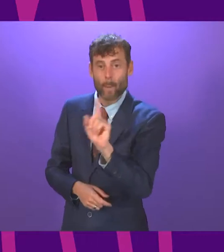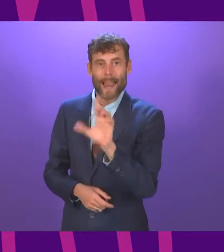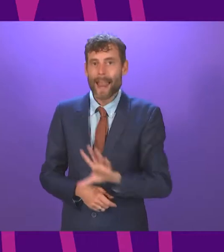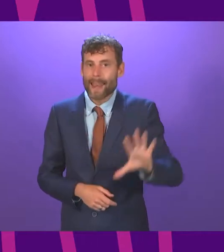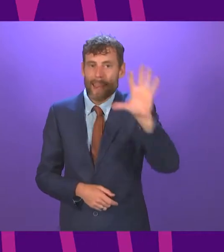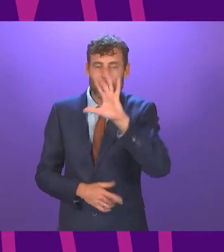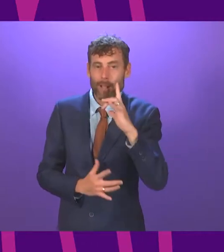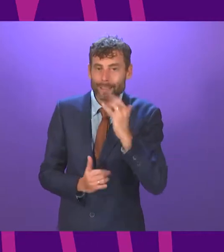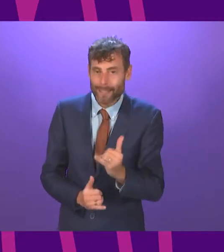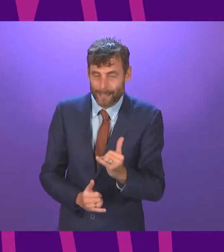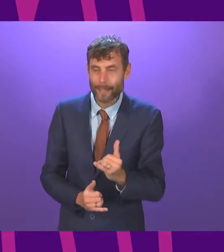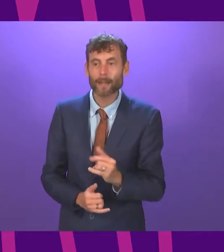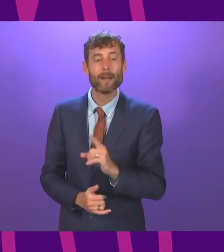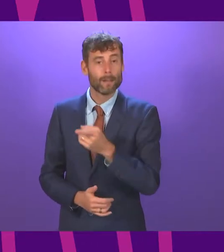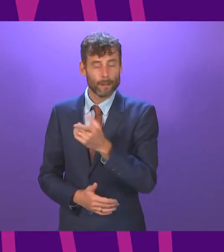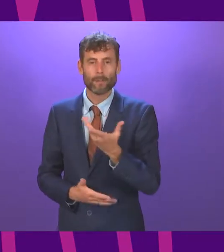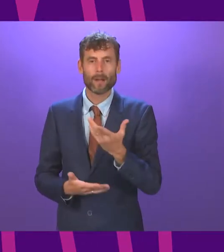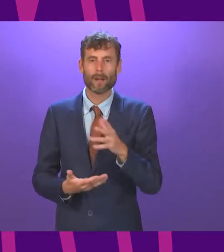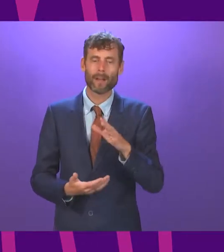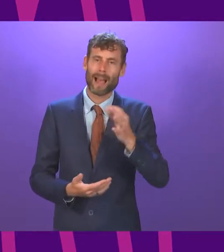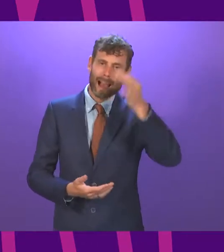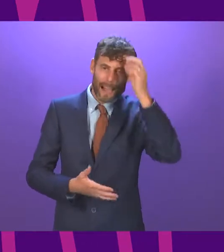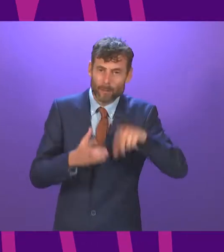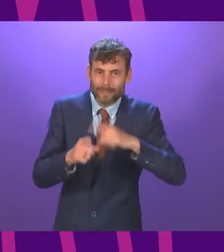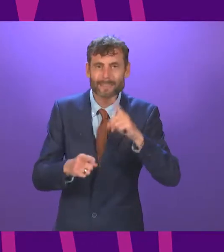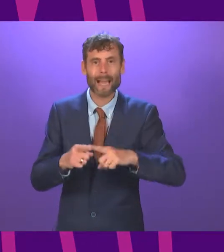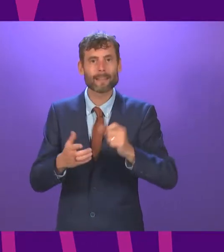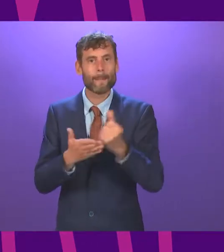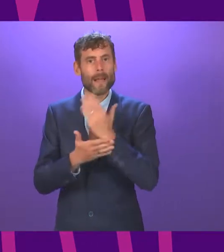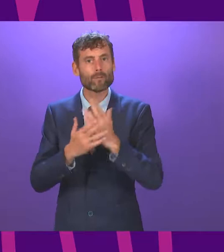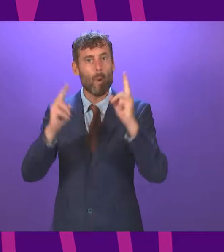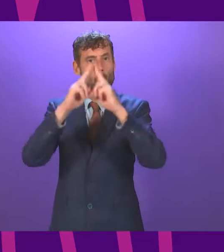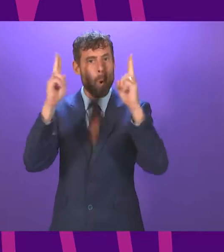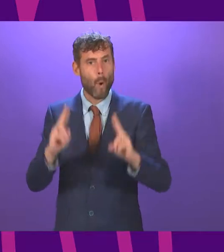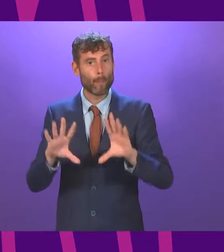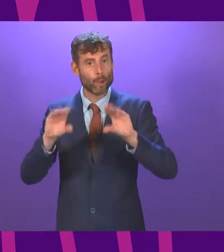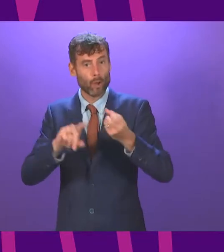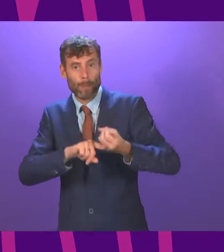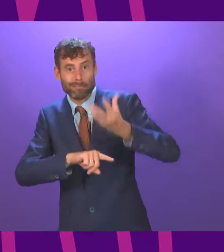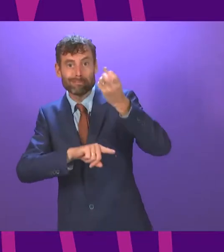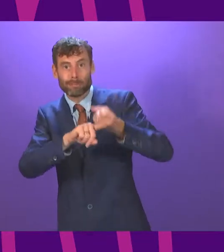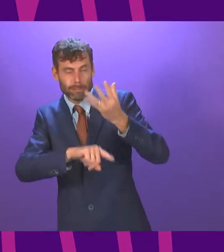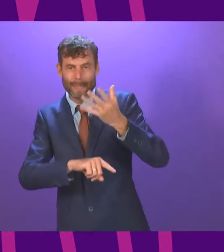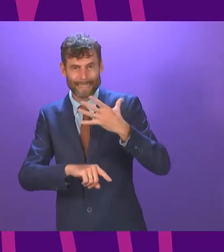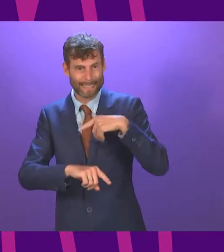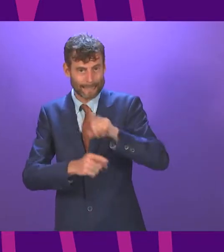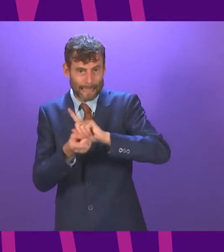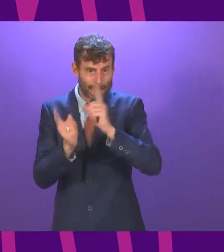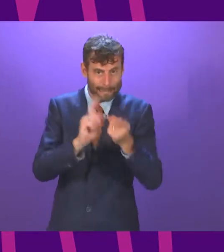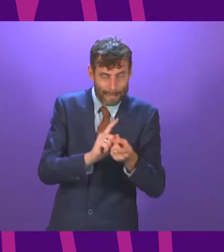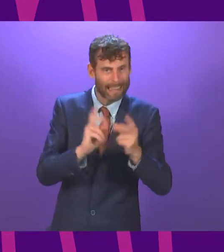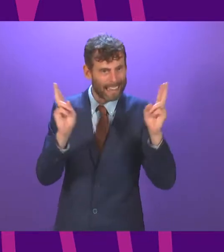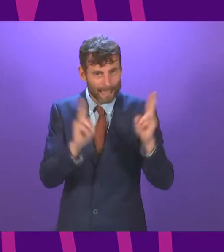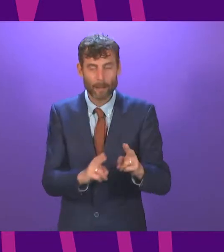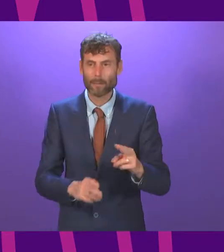abolition of the council tax, the decarbonisation of our homes, matters where you would expect Green MSPs to want to have a say from the back